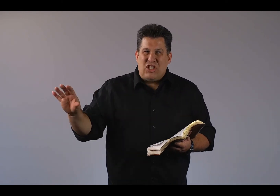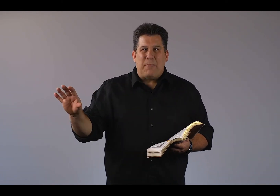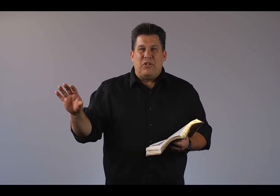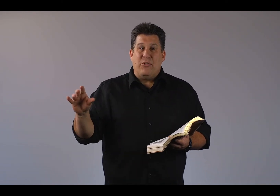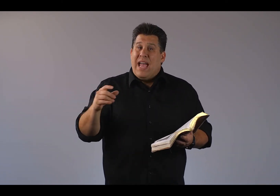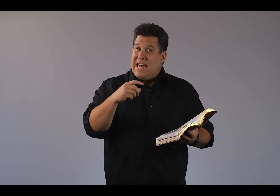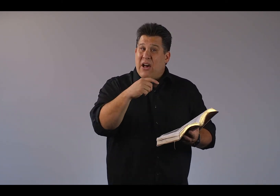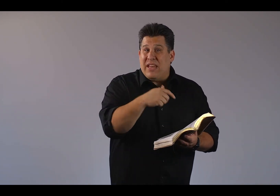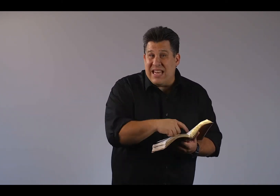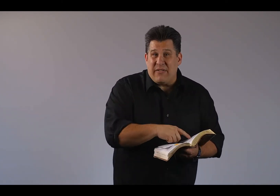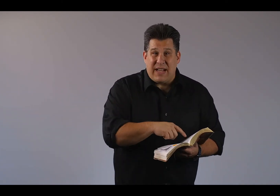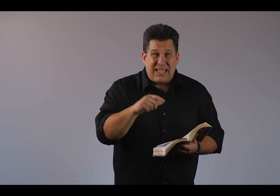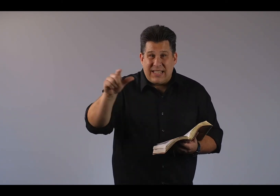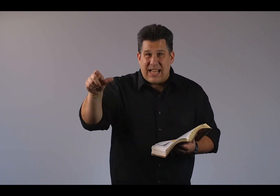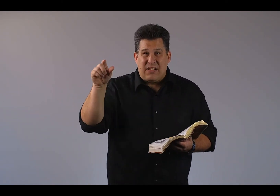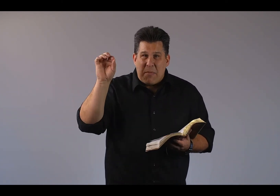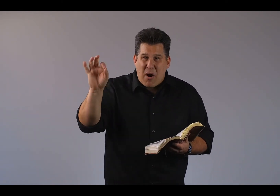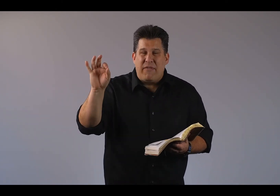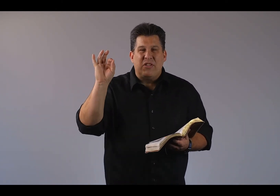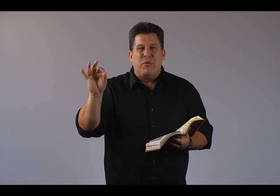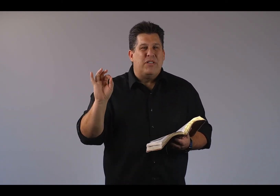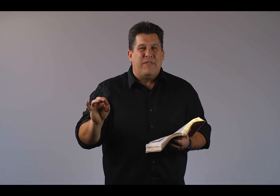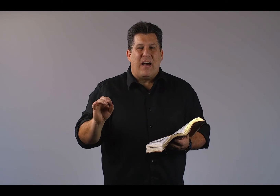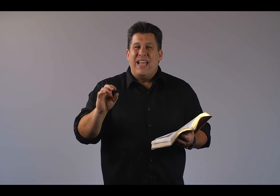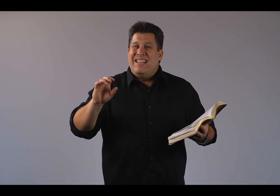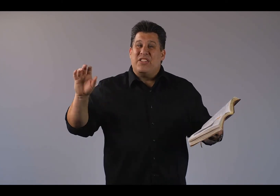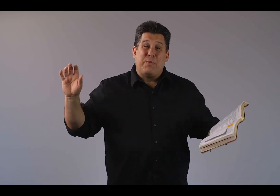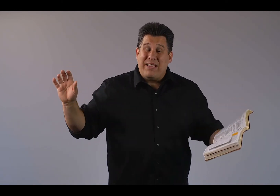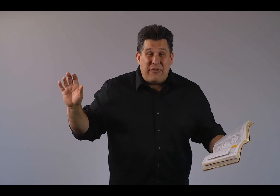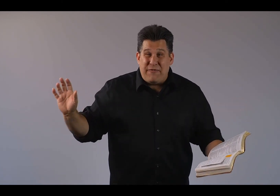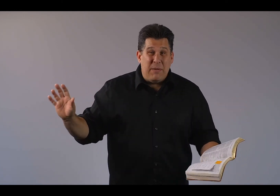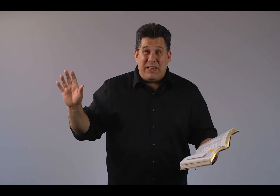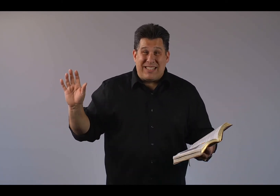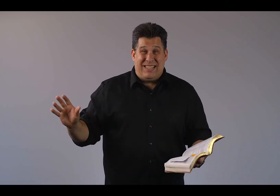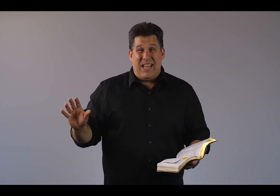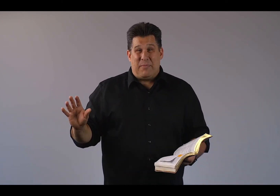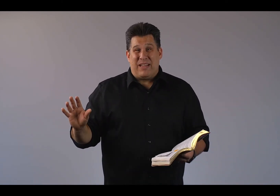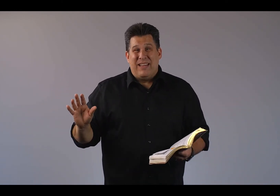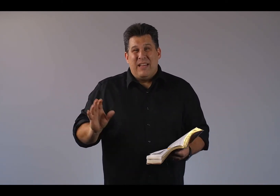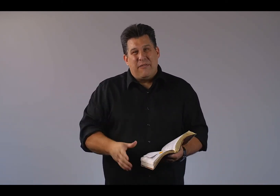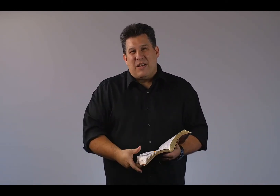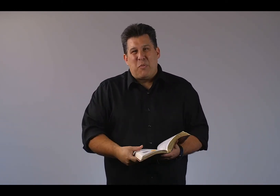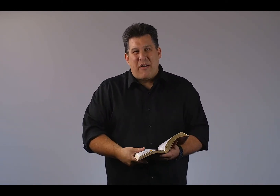chapter 2. And now the Ninevites get a taste of the marvelous mercy of God, despite the feeblest attempt of God's prophet.